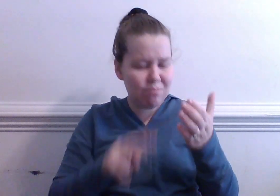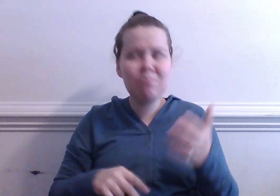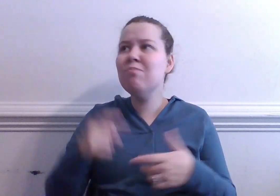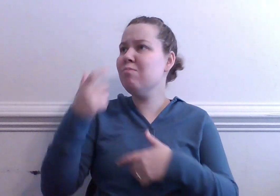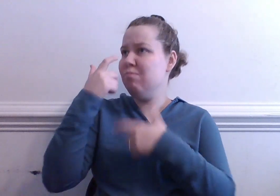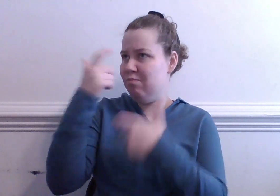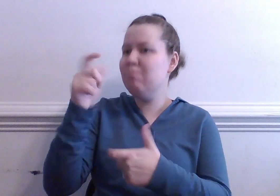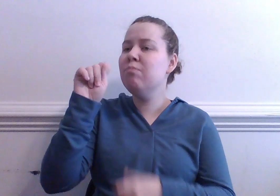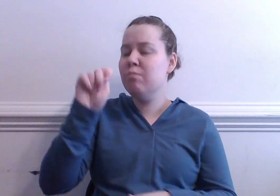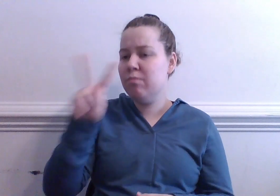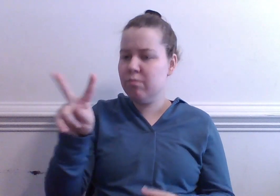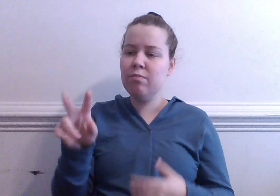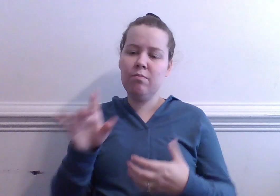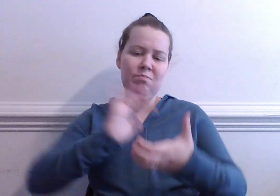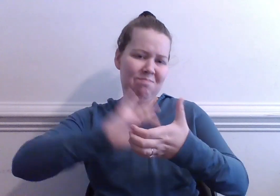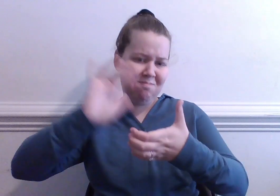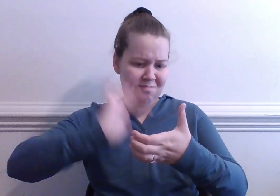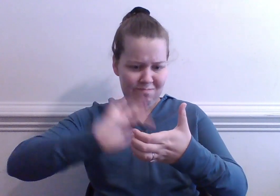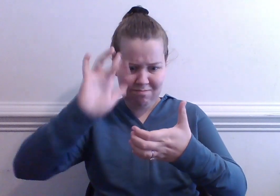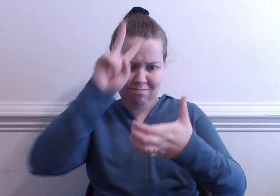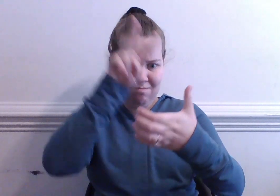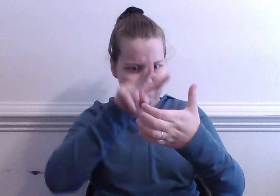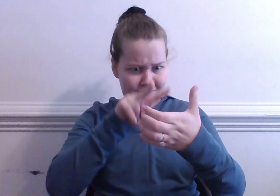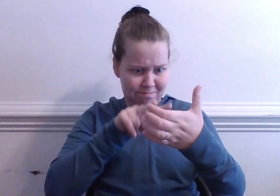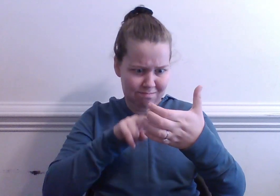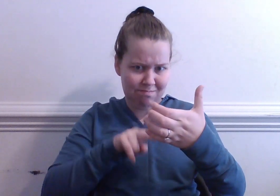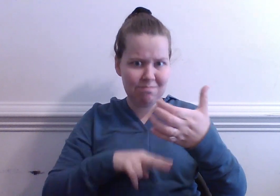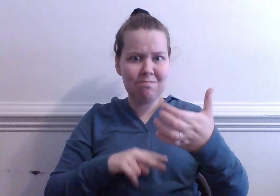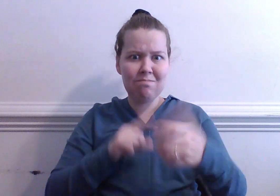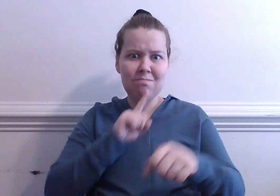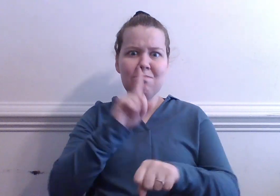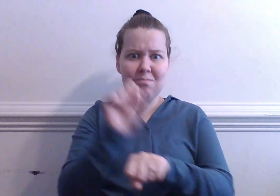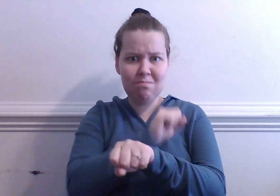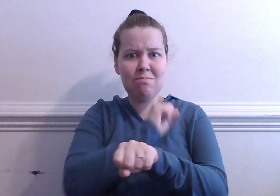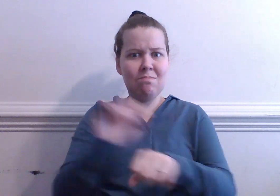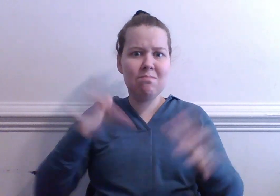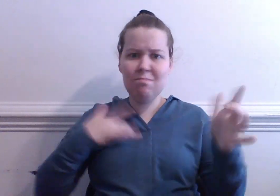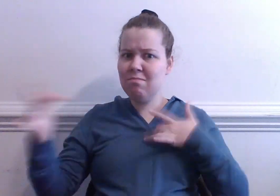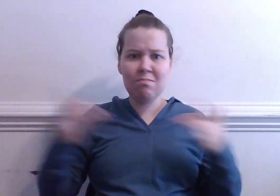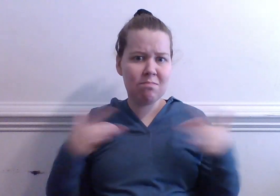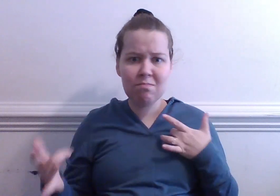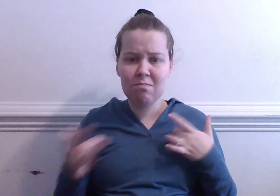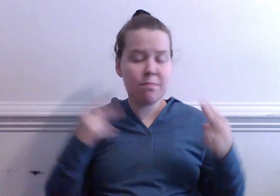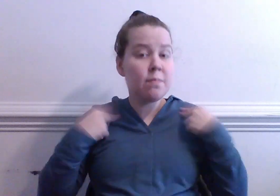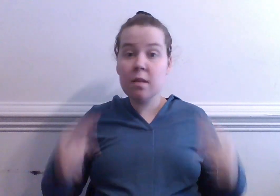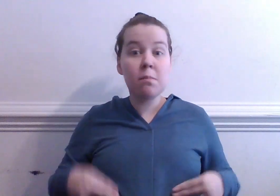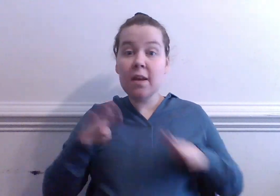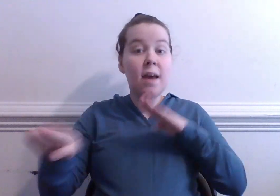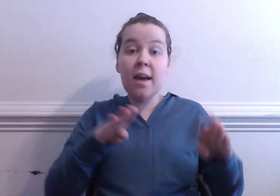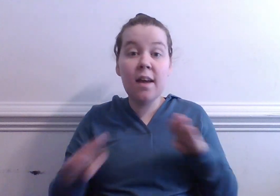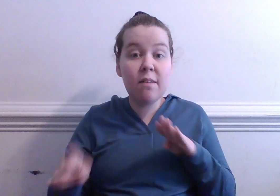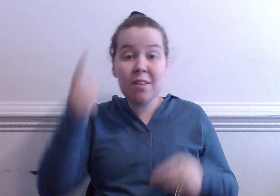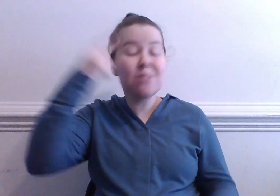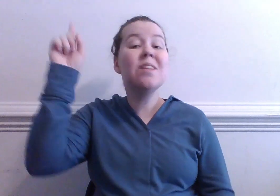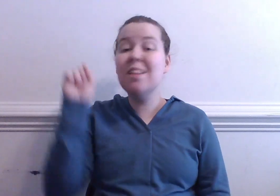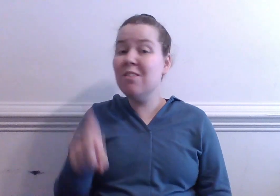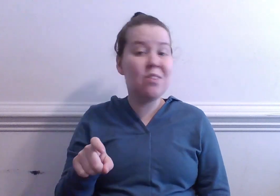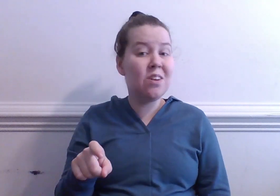can read it on your phone, you can say it's troubling Humans are gonna behave as we think we are we should